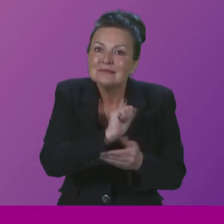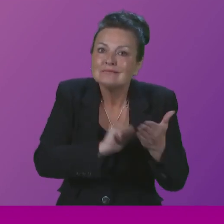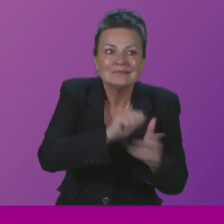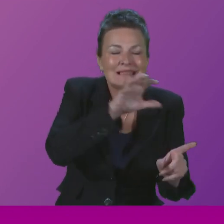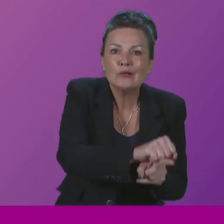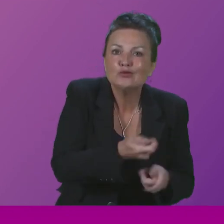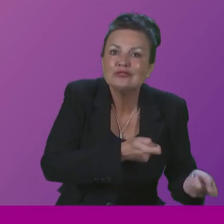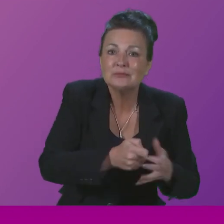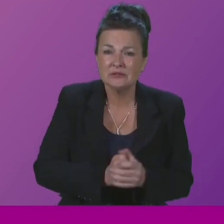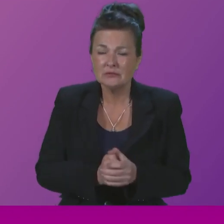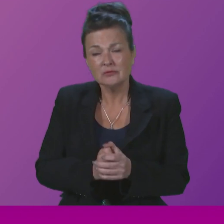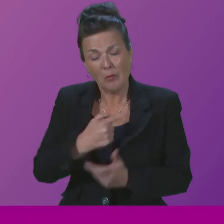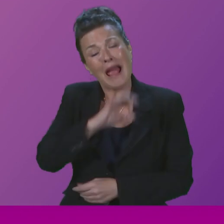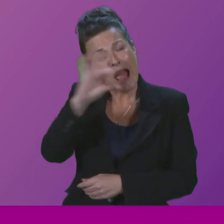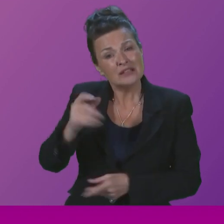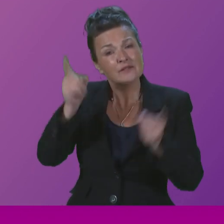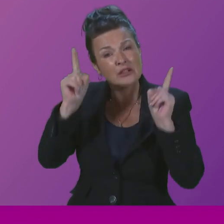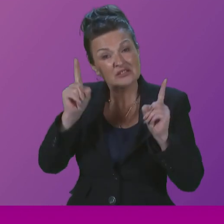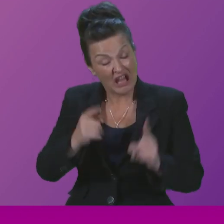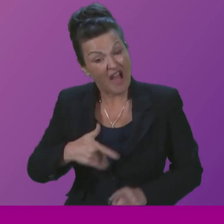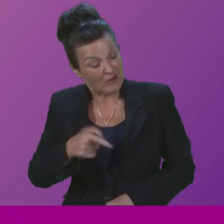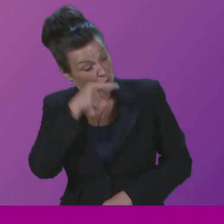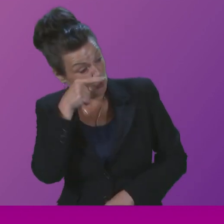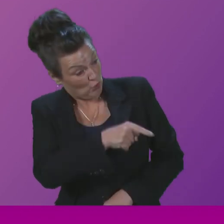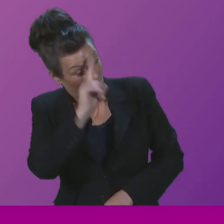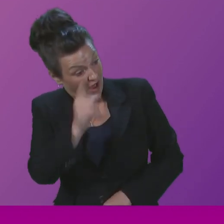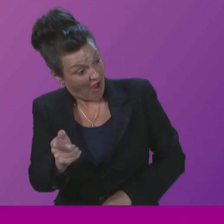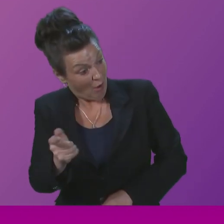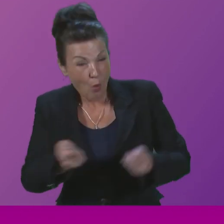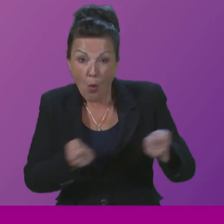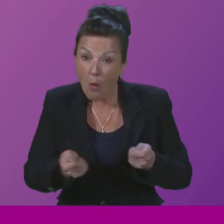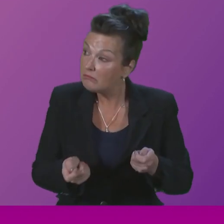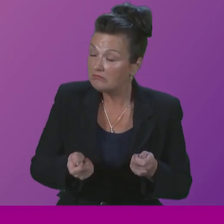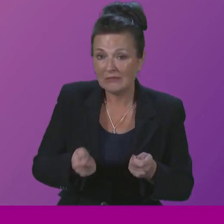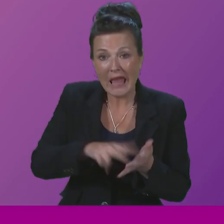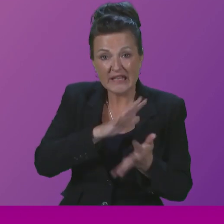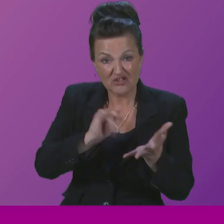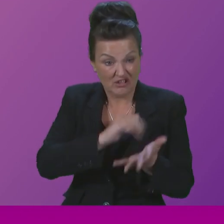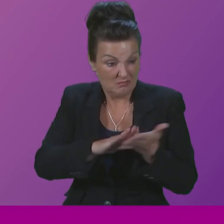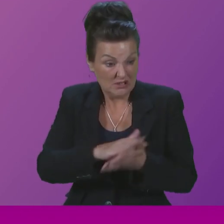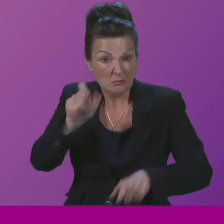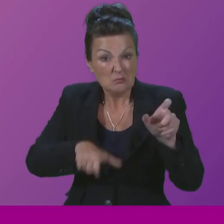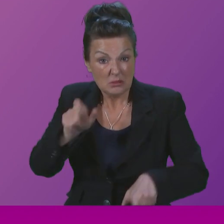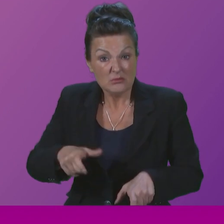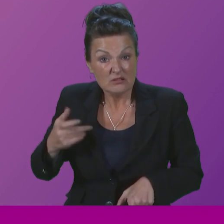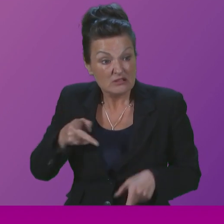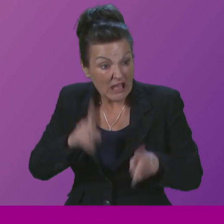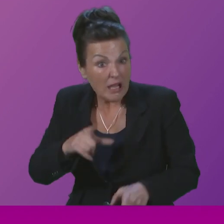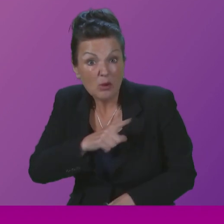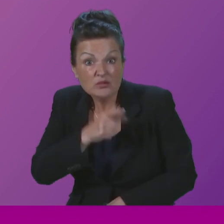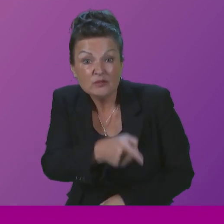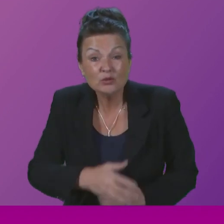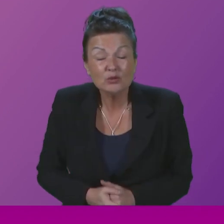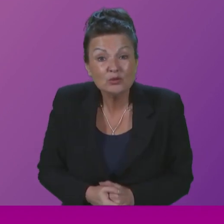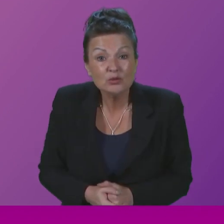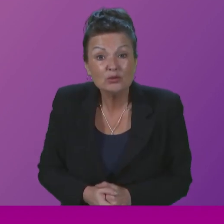failure to get to grips with the NHS crisis is costing lives? First Minister. I take my responsibility to the NHS